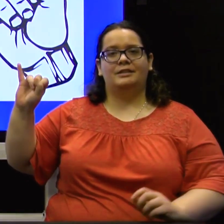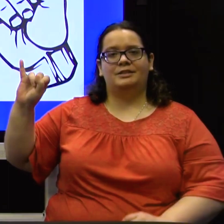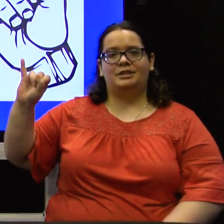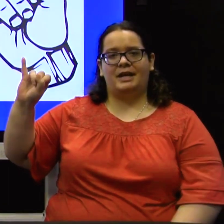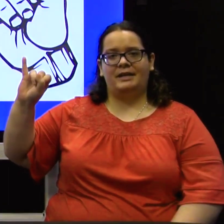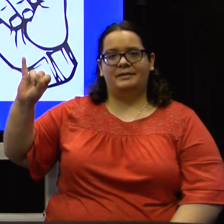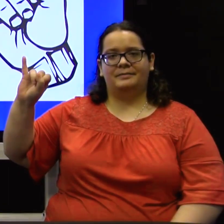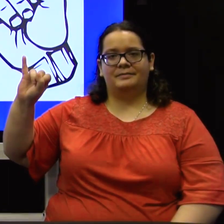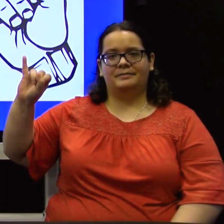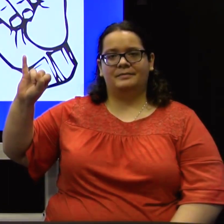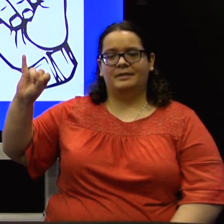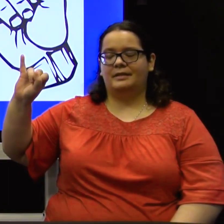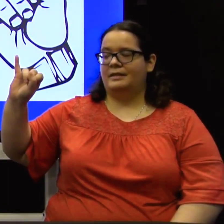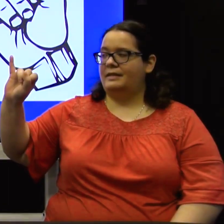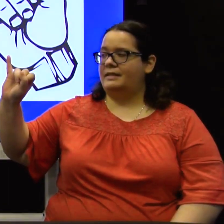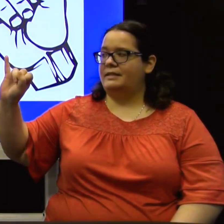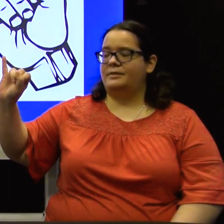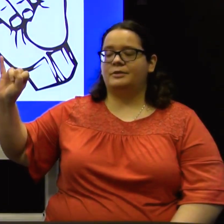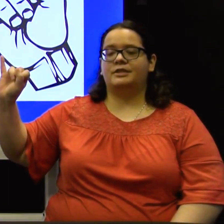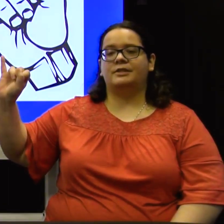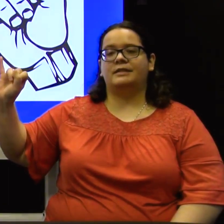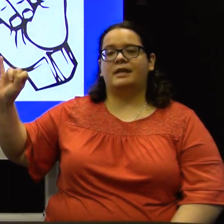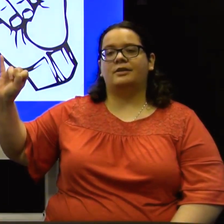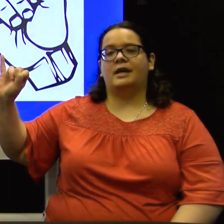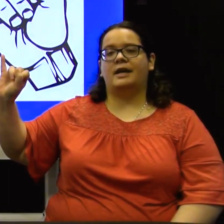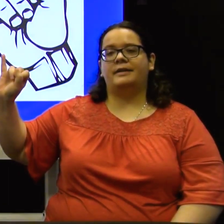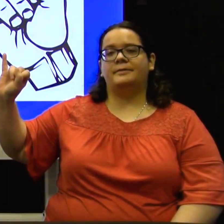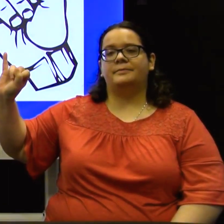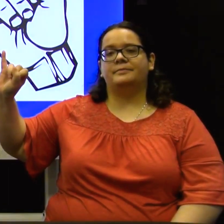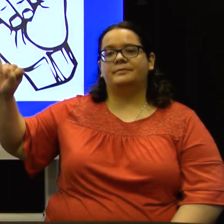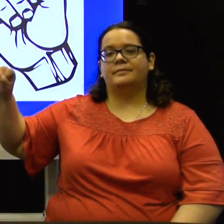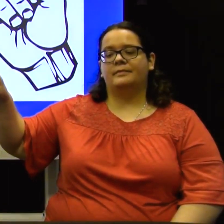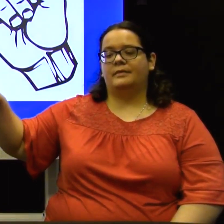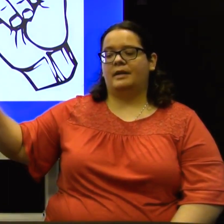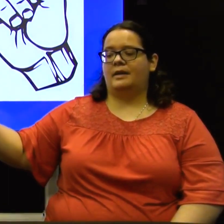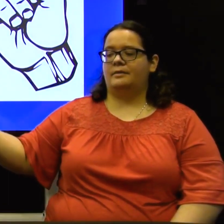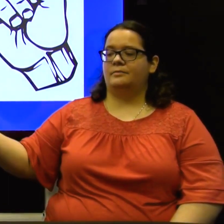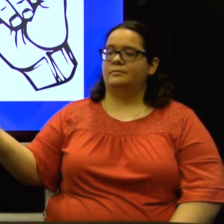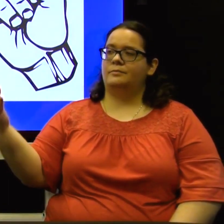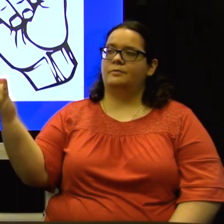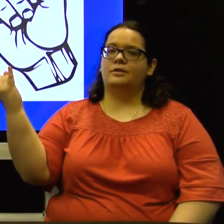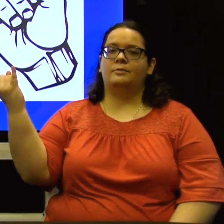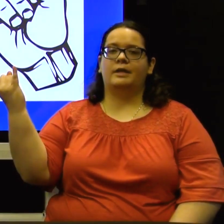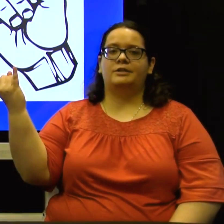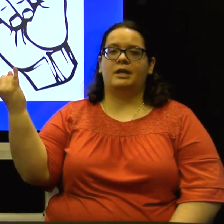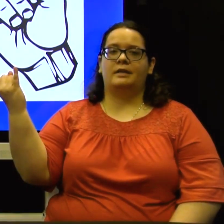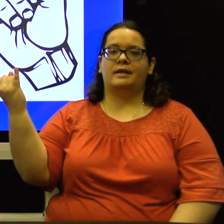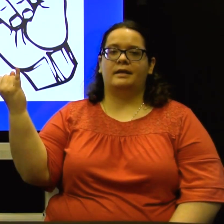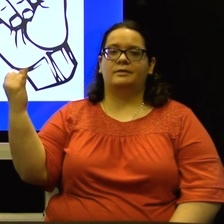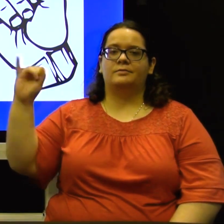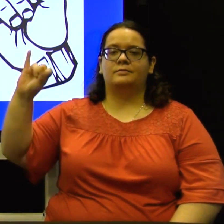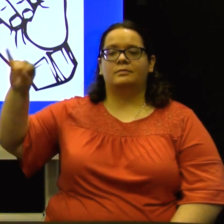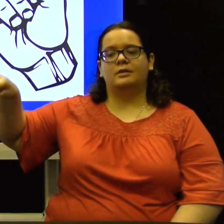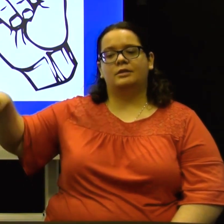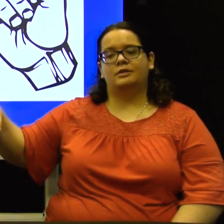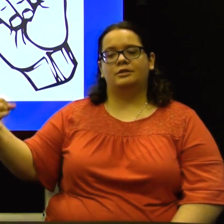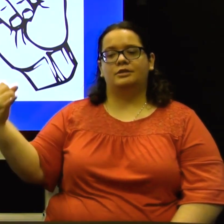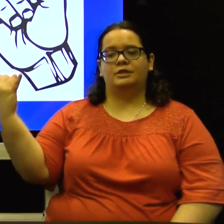J. It's easy. We're just going to take our I and we're going to write a J in the air. J.